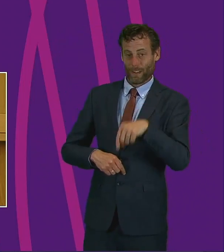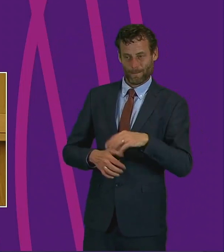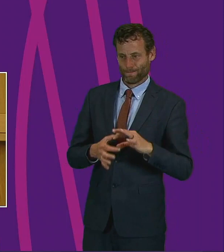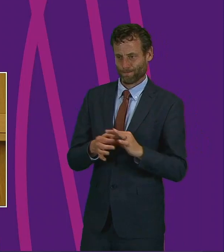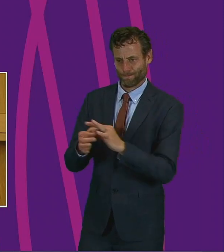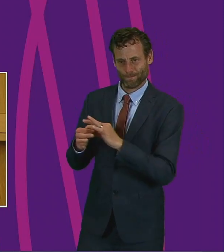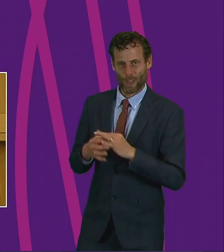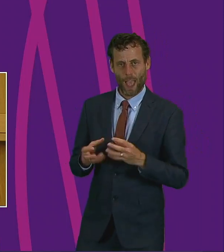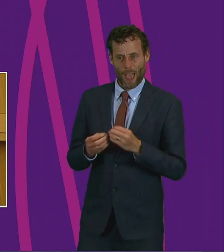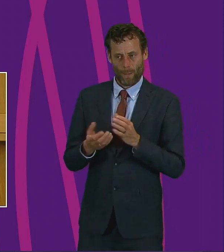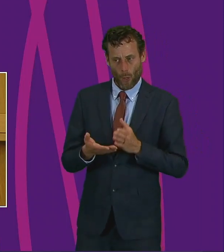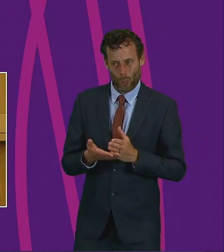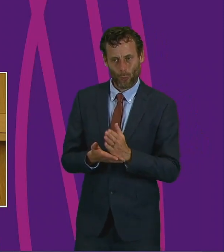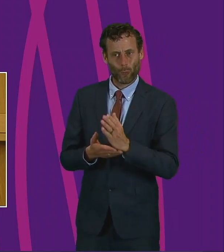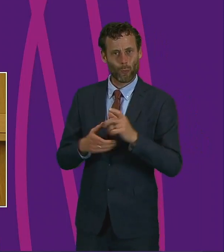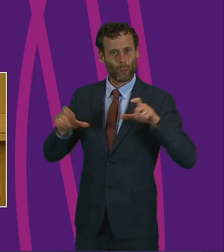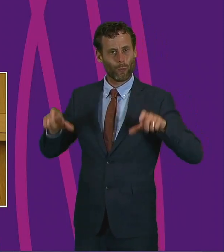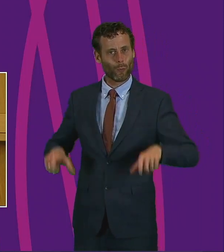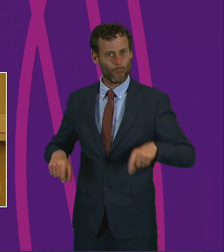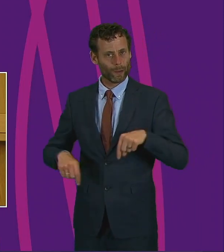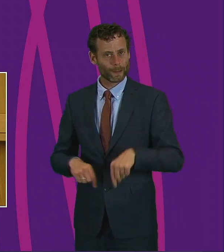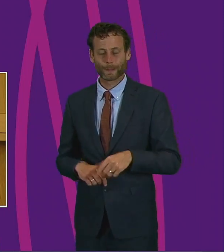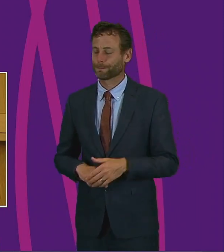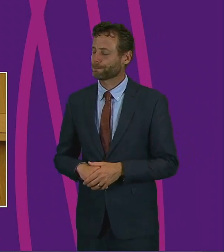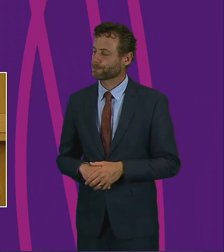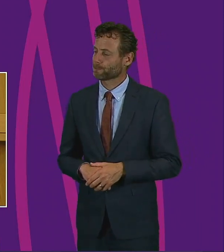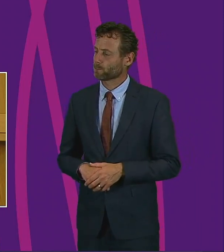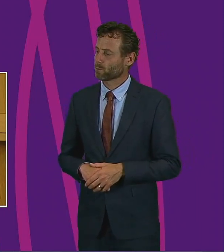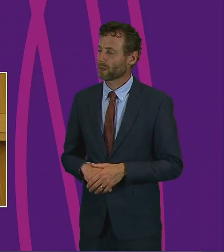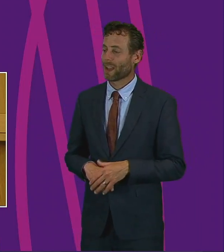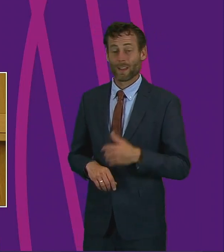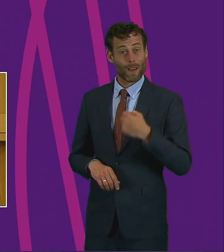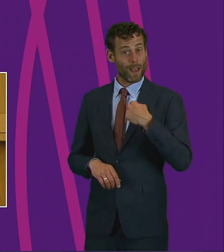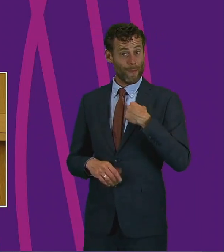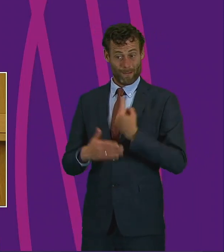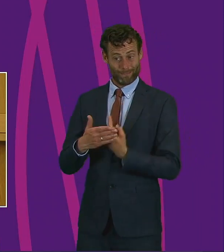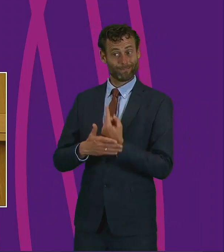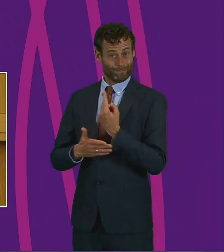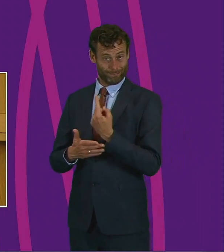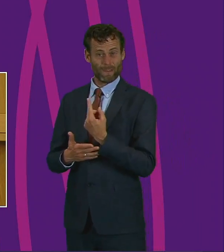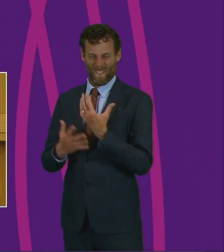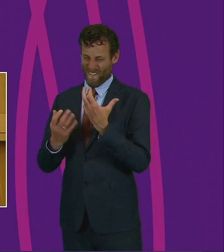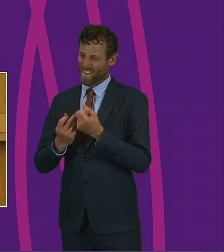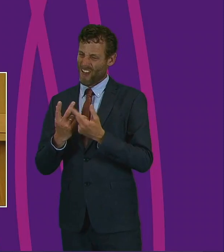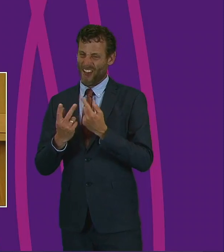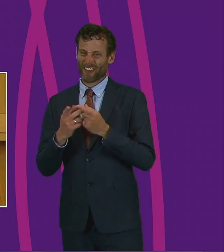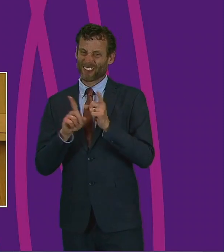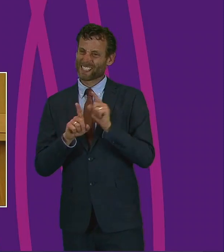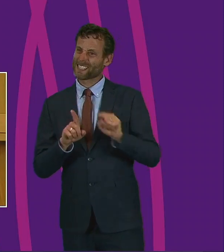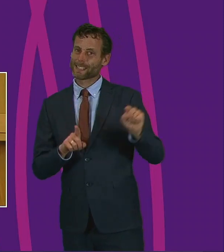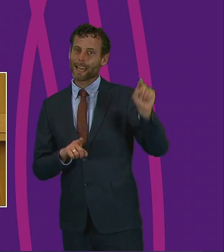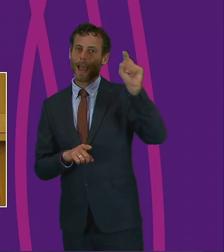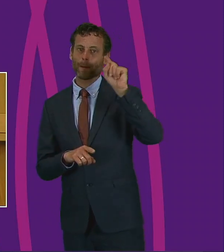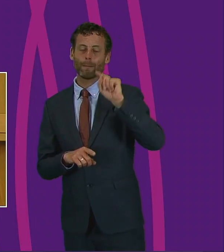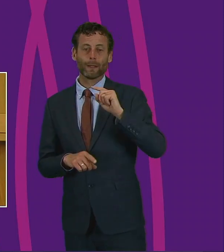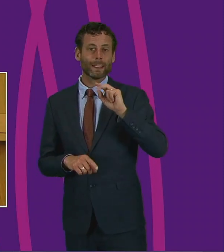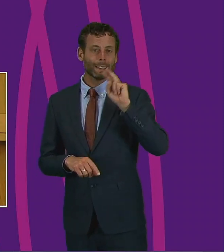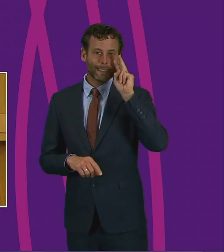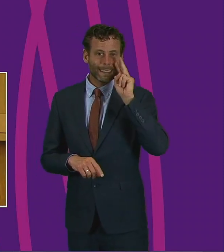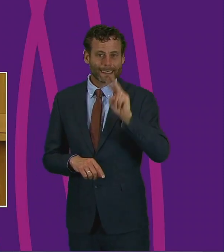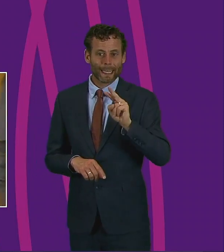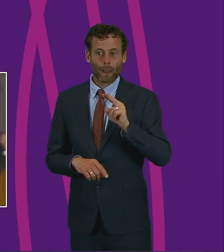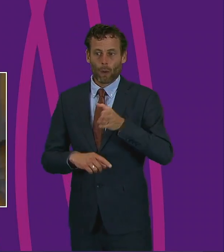of us through the privations of lockdown. Presiding officer, there will be stories like ours the country over. Communities are at the very heart of this